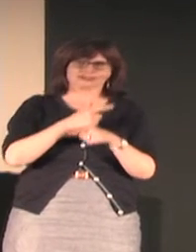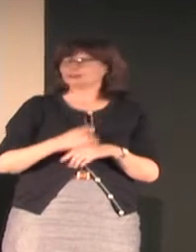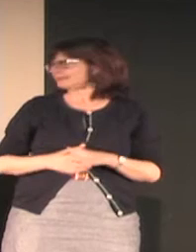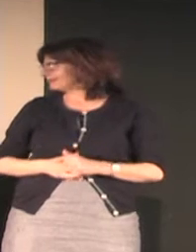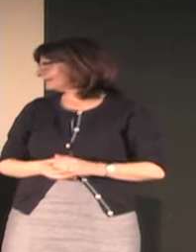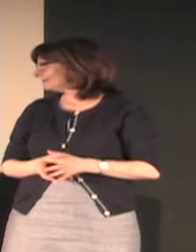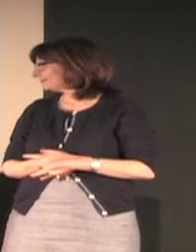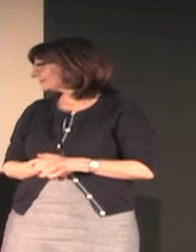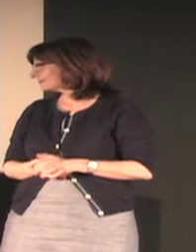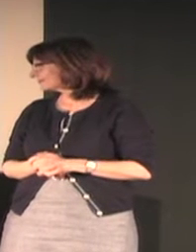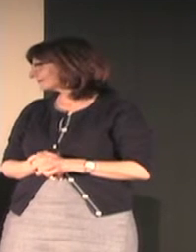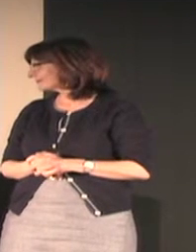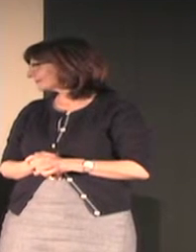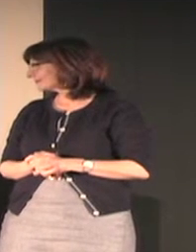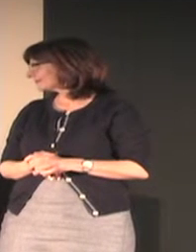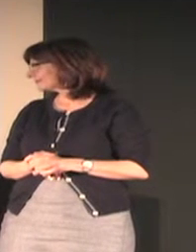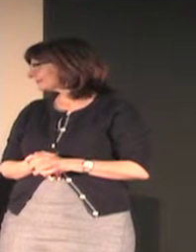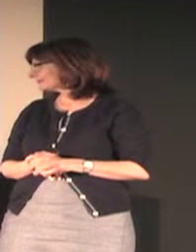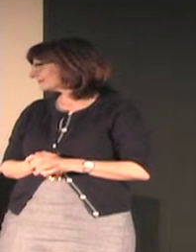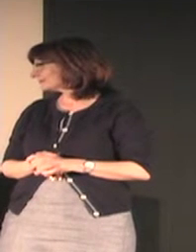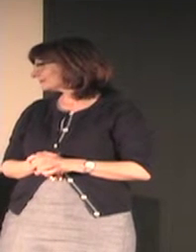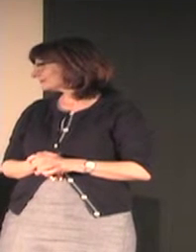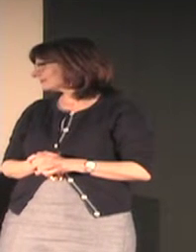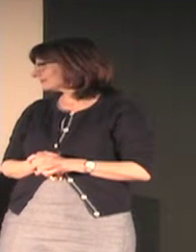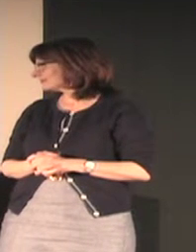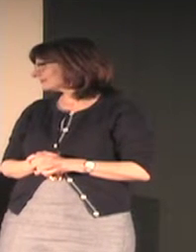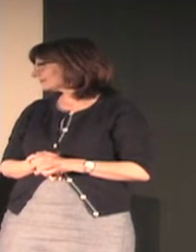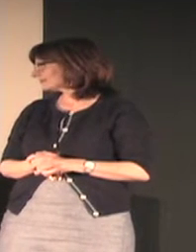so she was talking to her hearing sister as she was being filmed